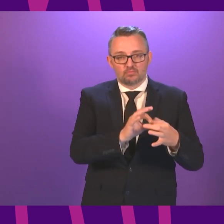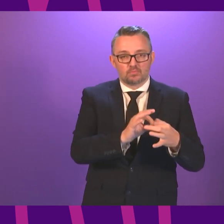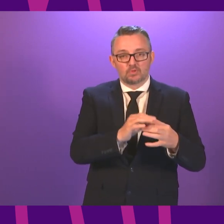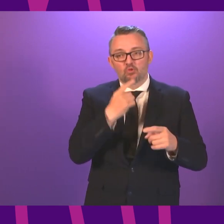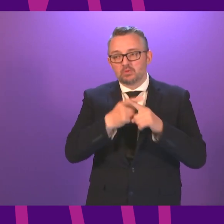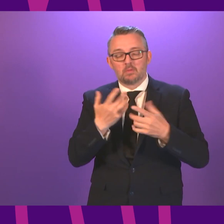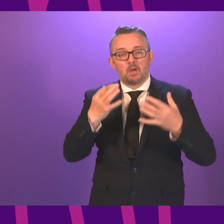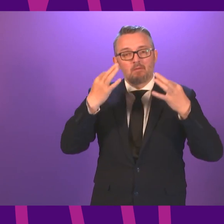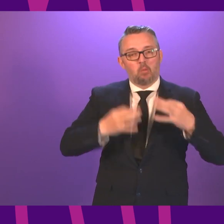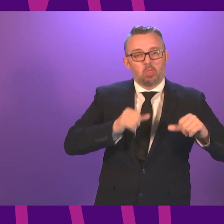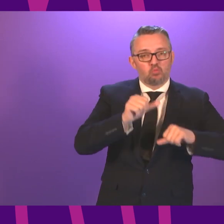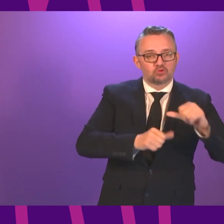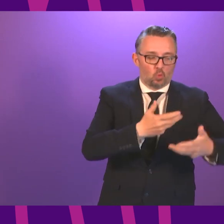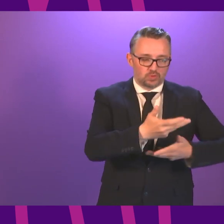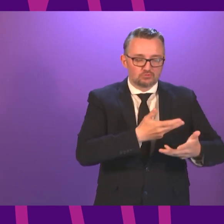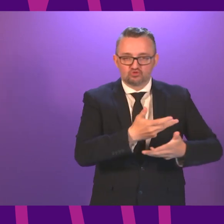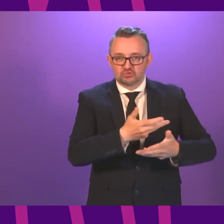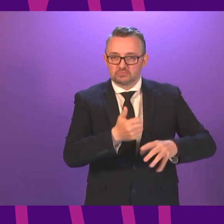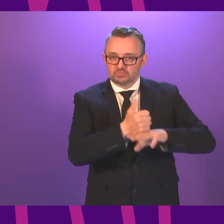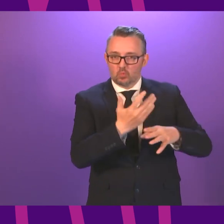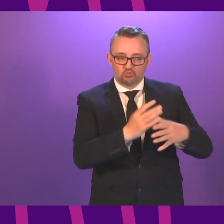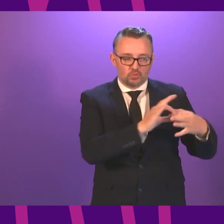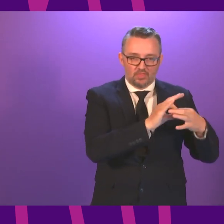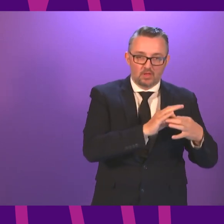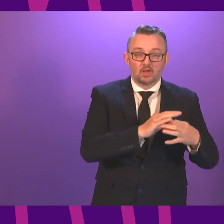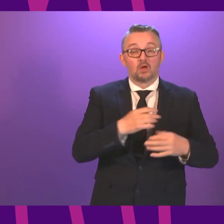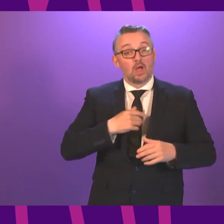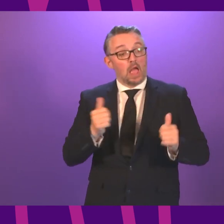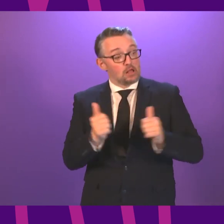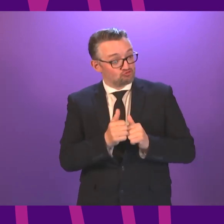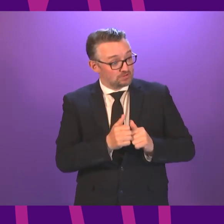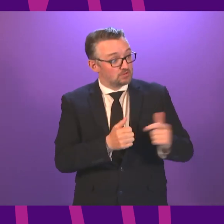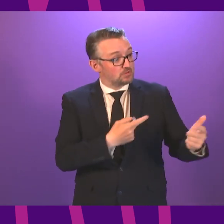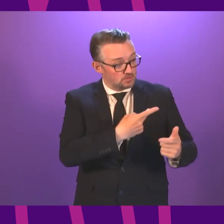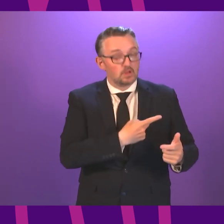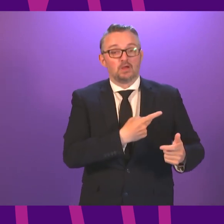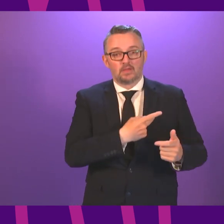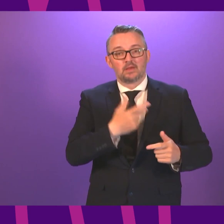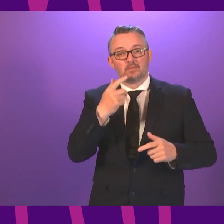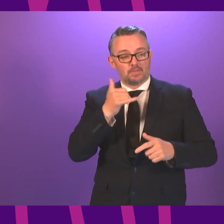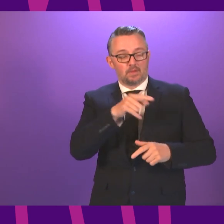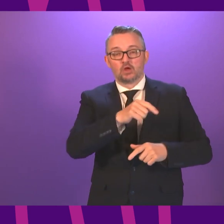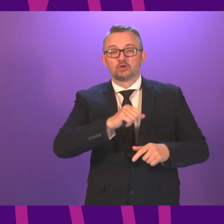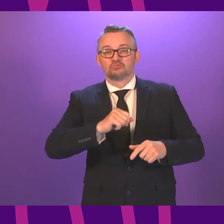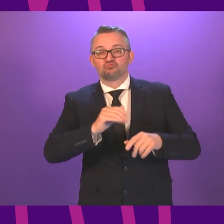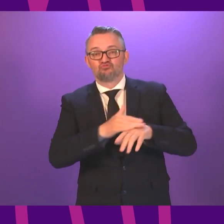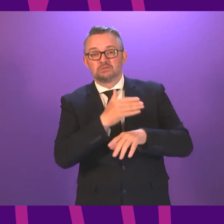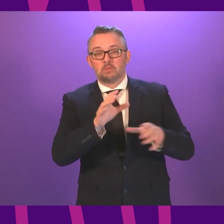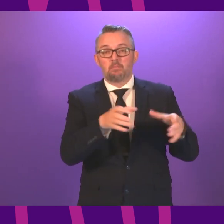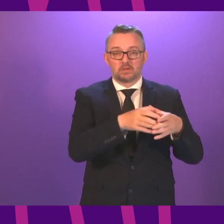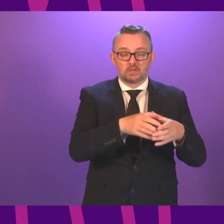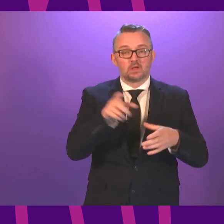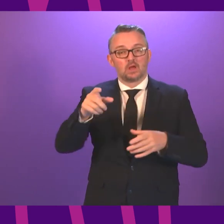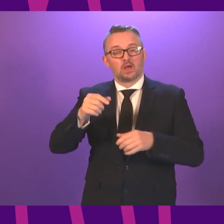formal processes of consultation and, in our agreed areas of co-operation, the involvement of the Green Party in Scottish Government policy